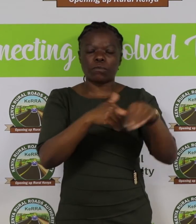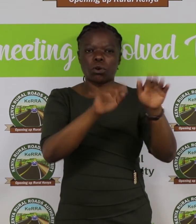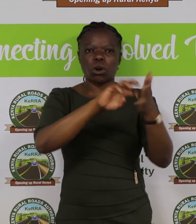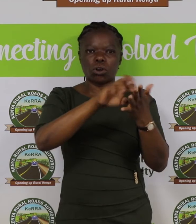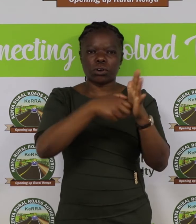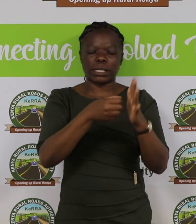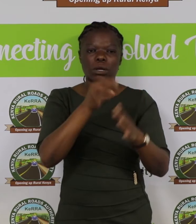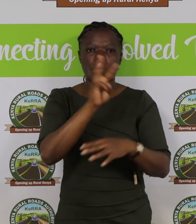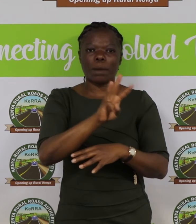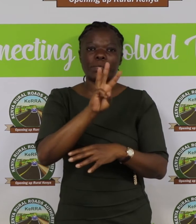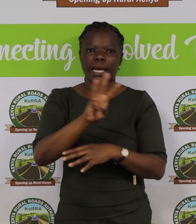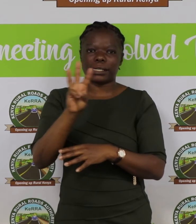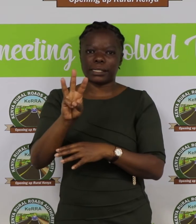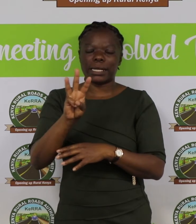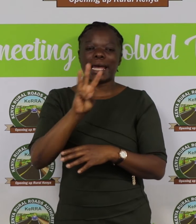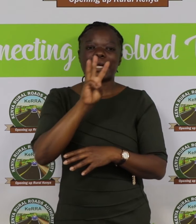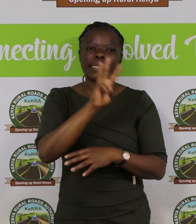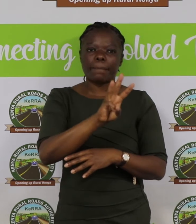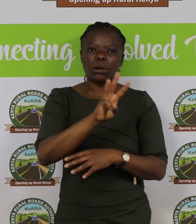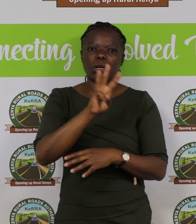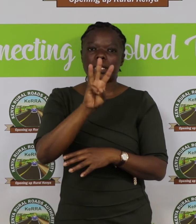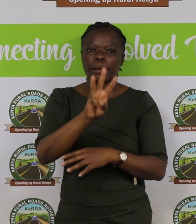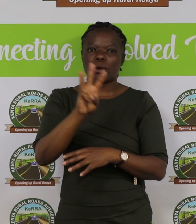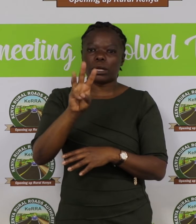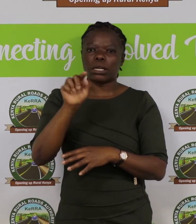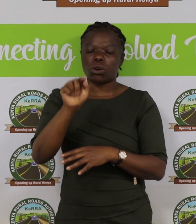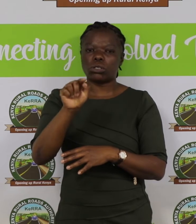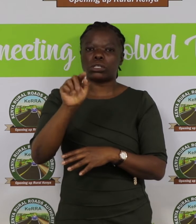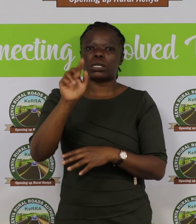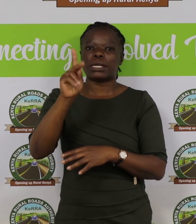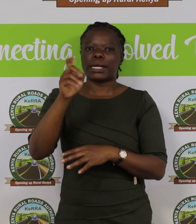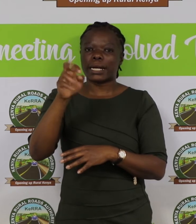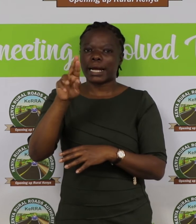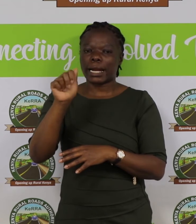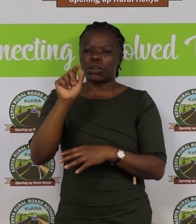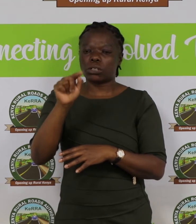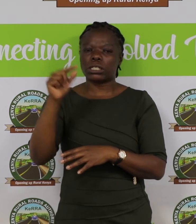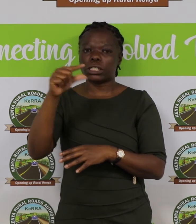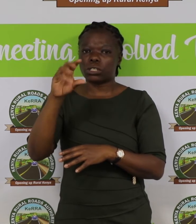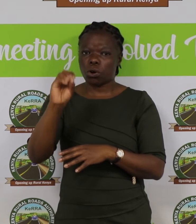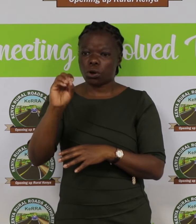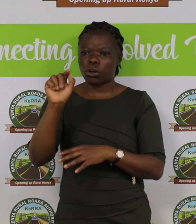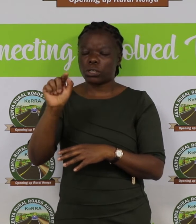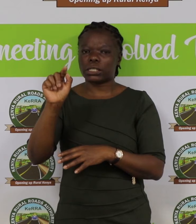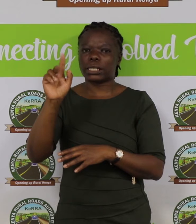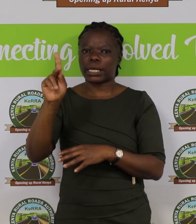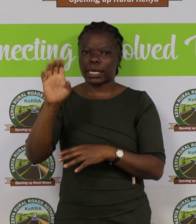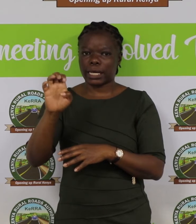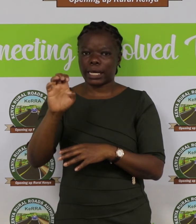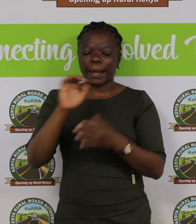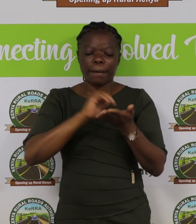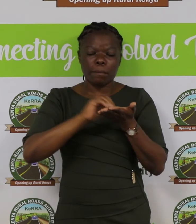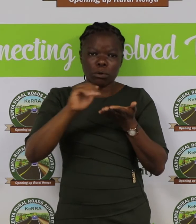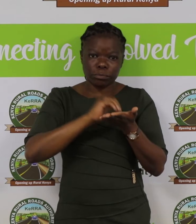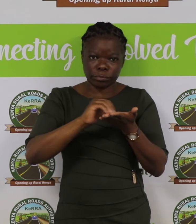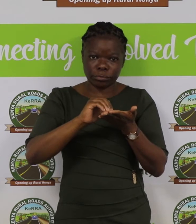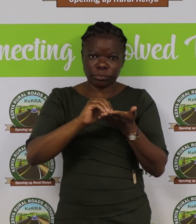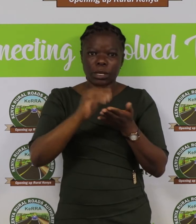Website www.cara.go.ke Box number